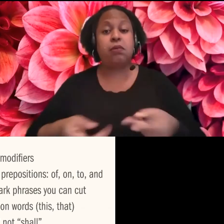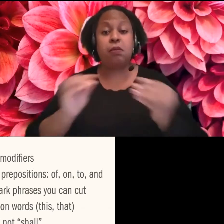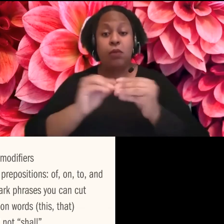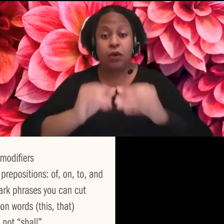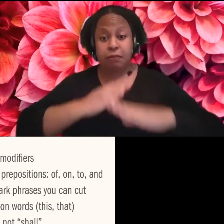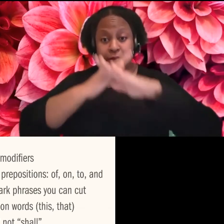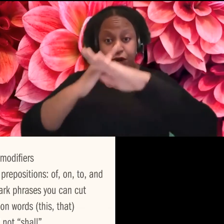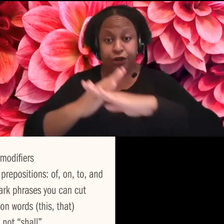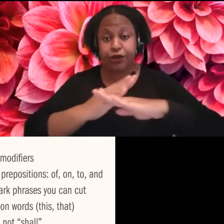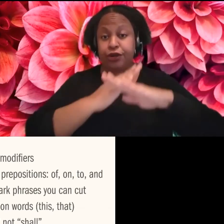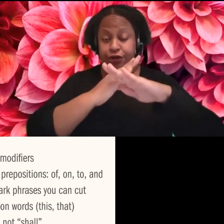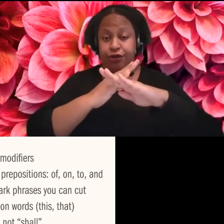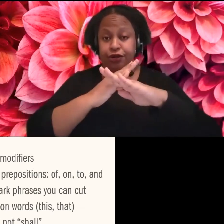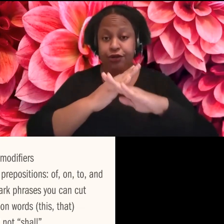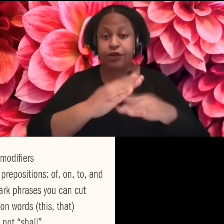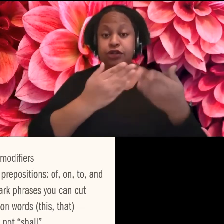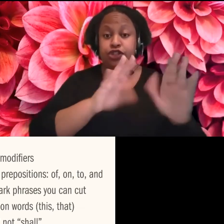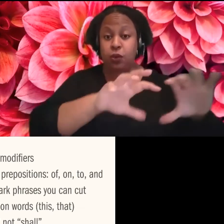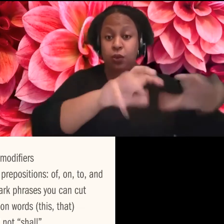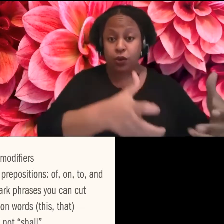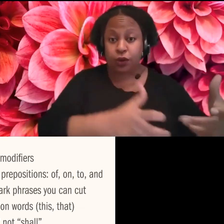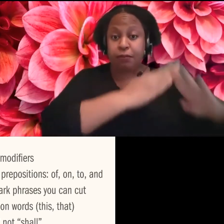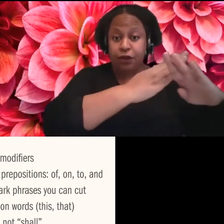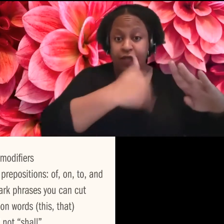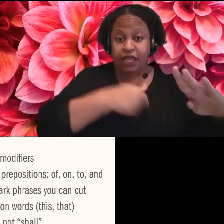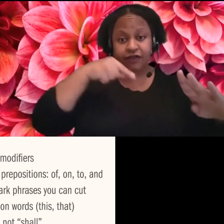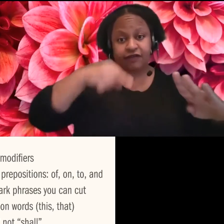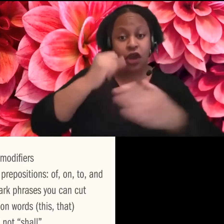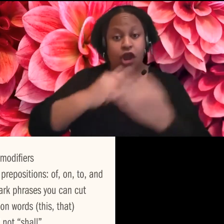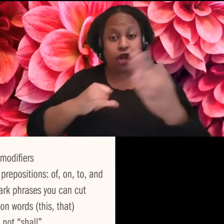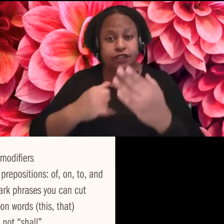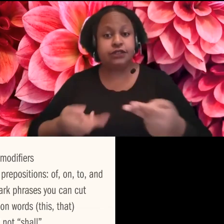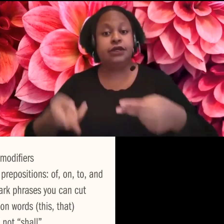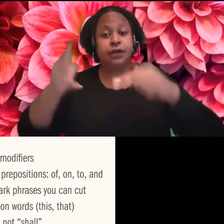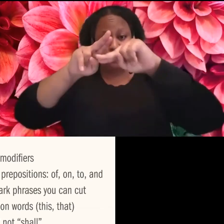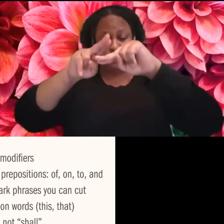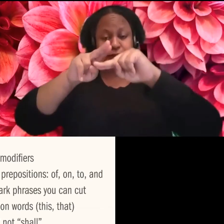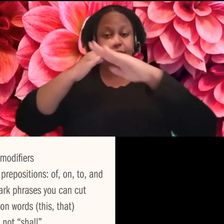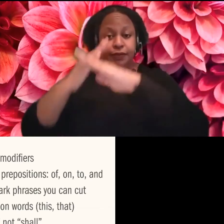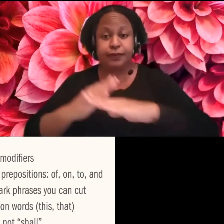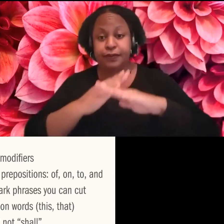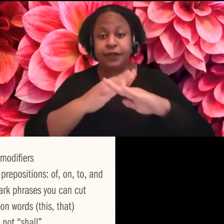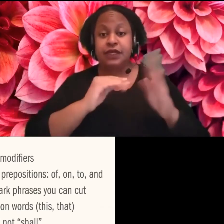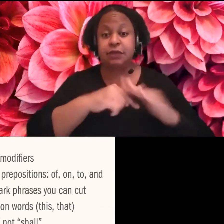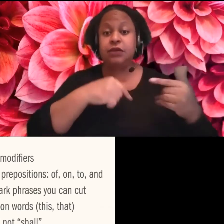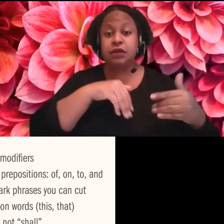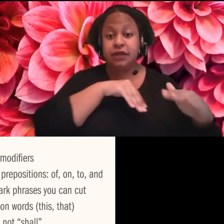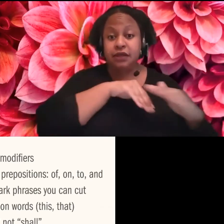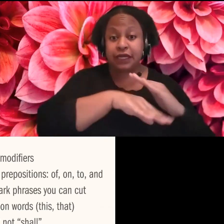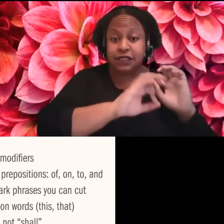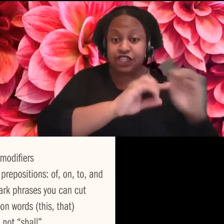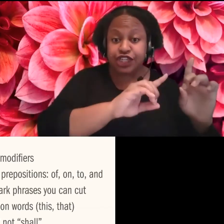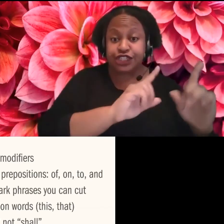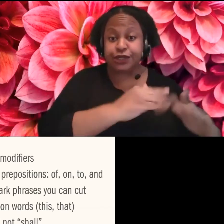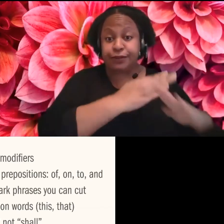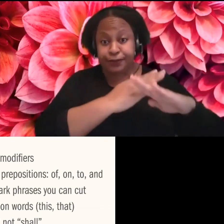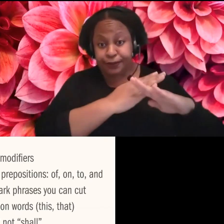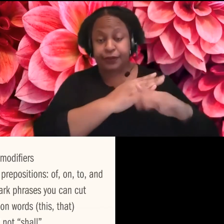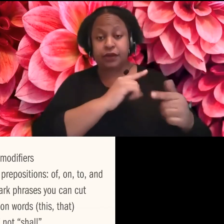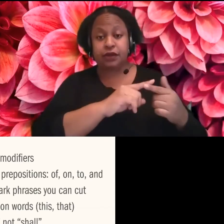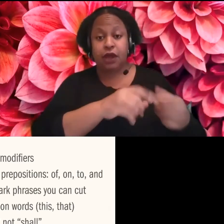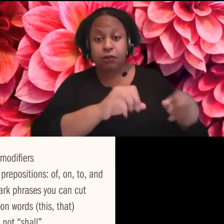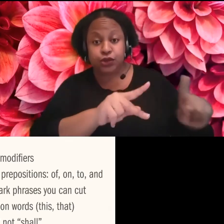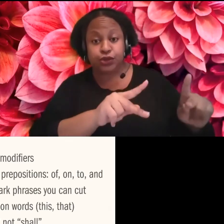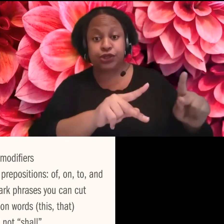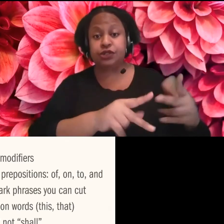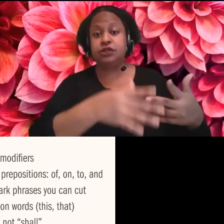in the wider world. So it's barriers like access to education, um, and opportunities and